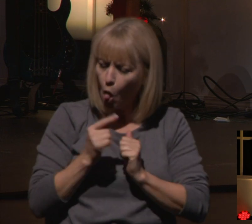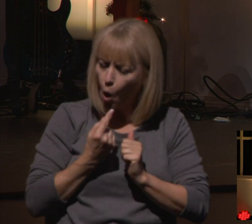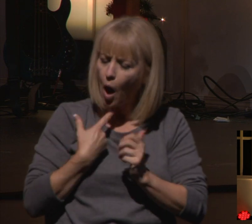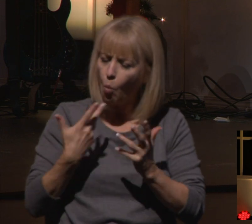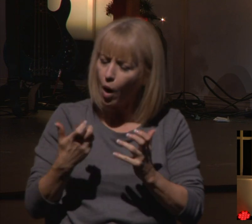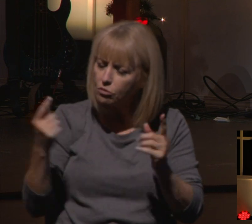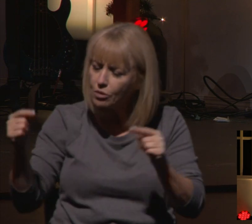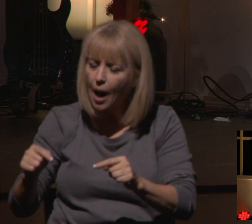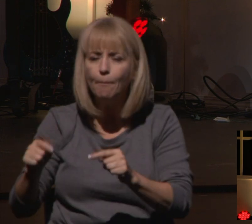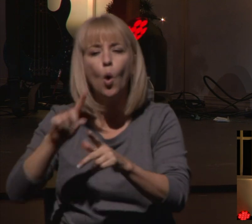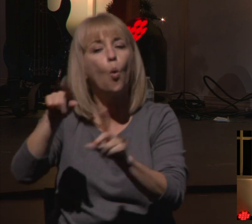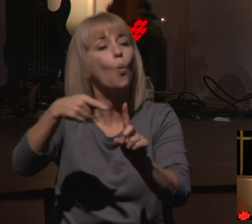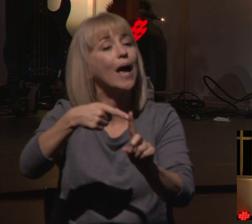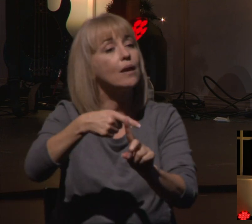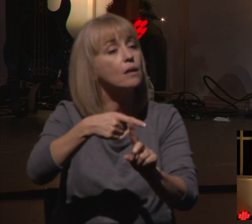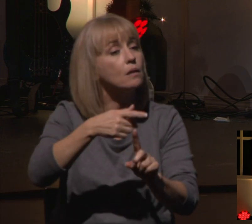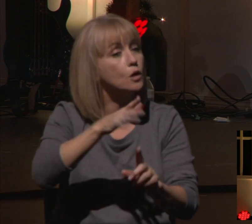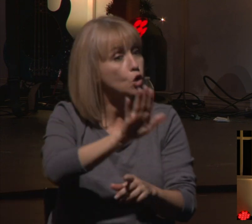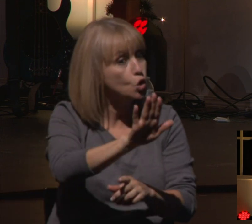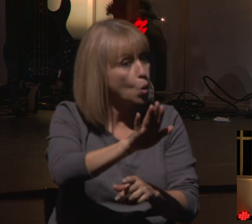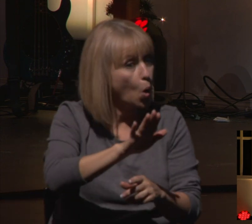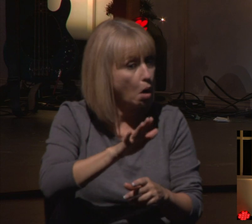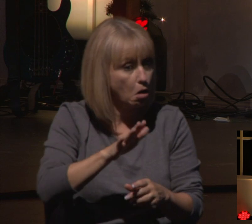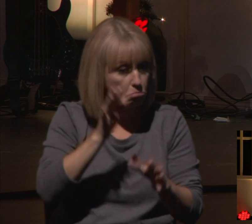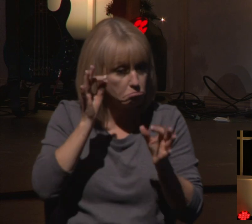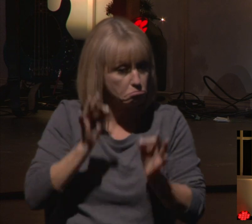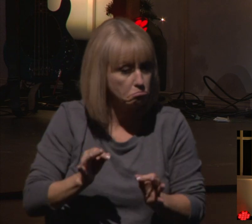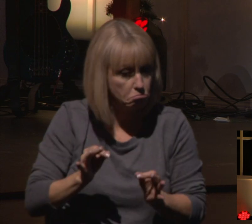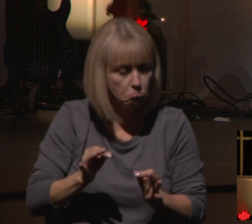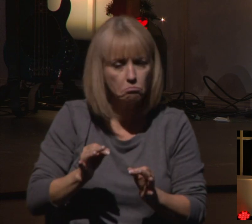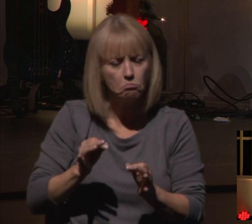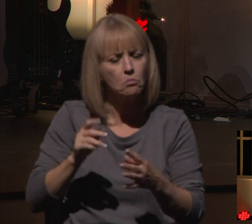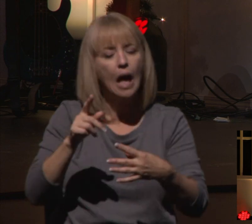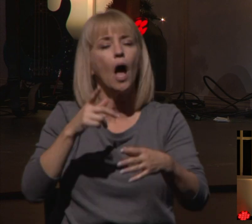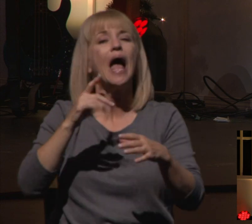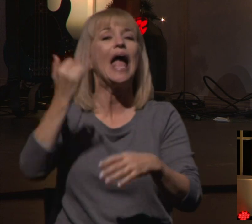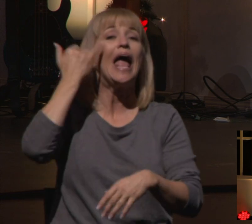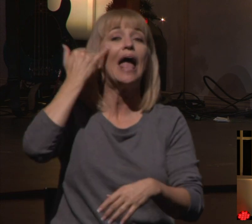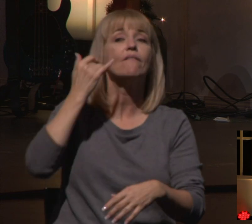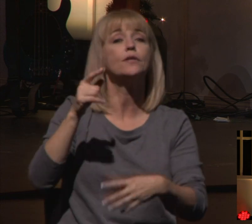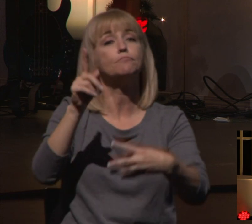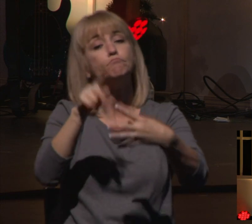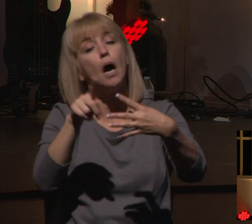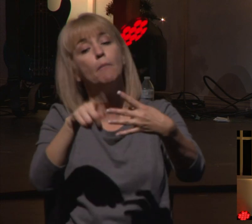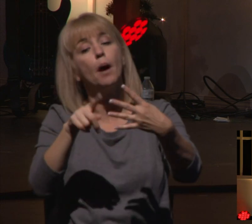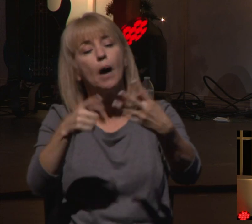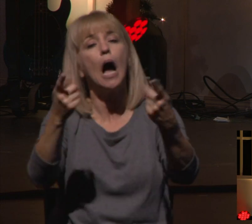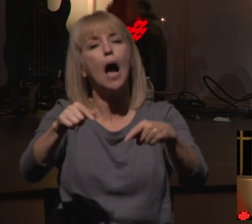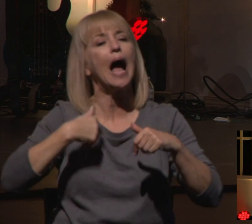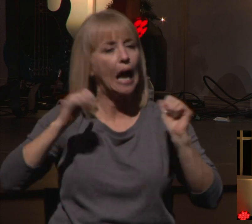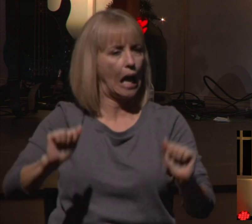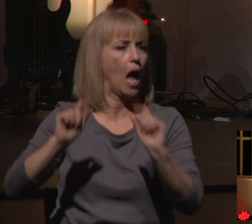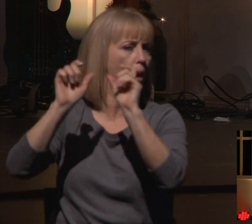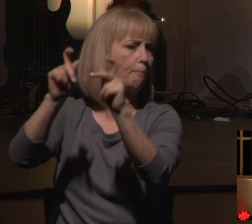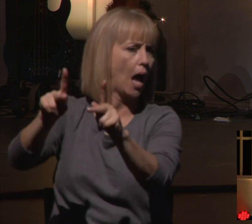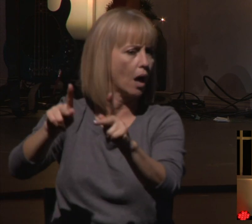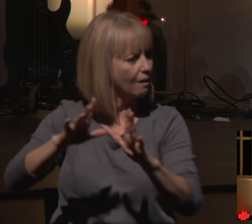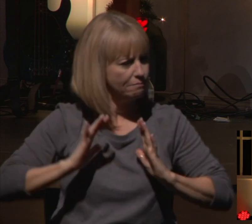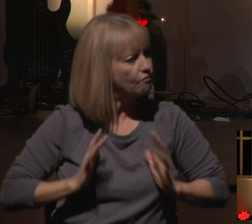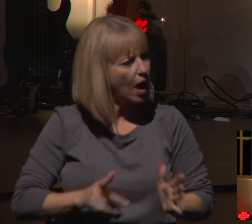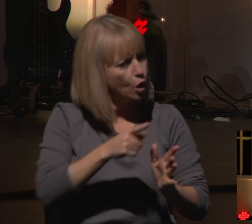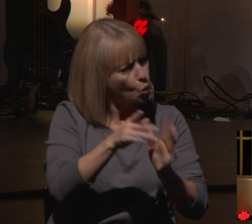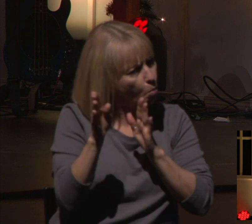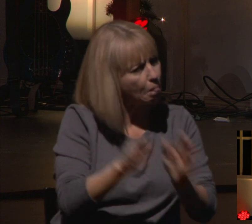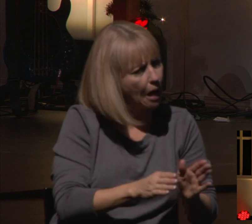What's the marker for you? That when that marker comes, it's time to rejoin with the family. And be